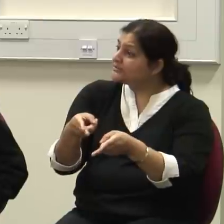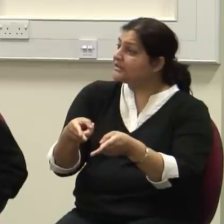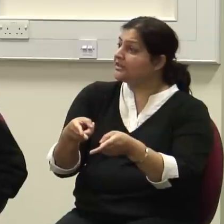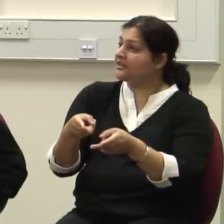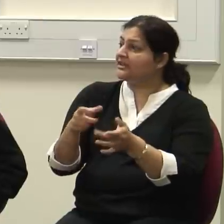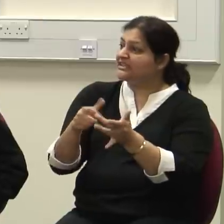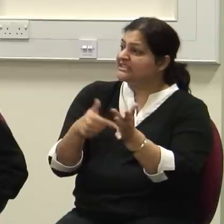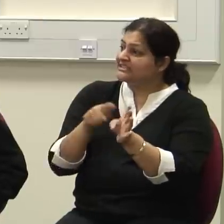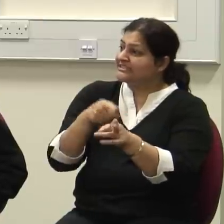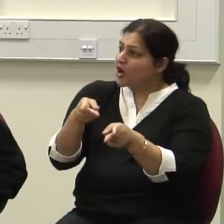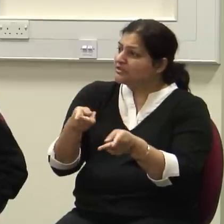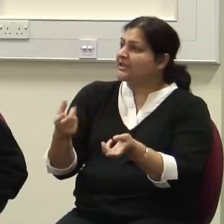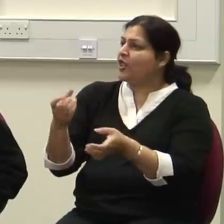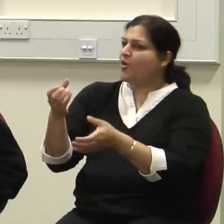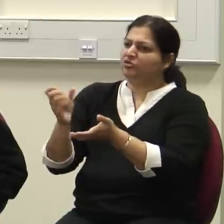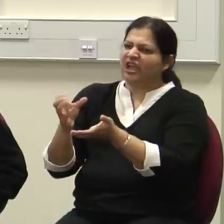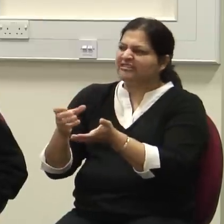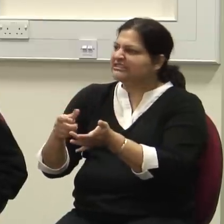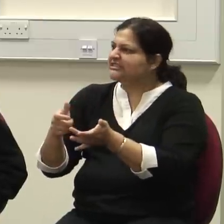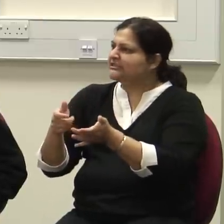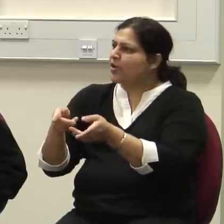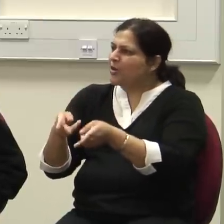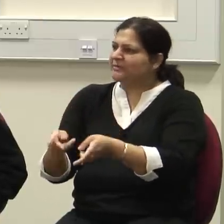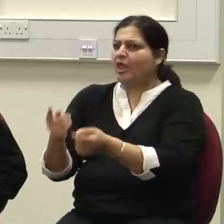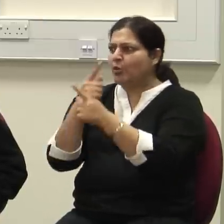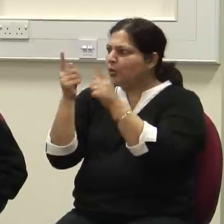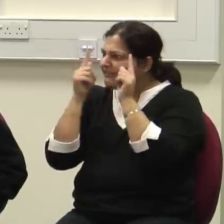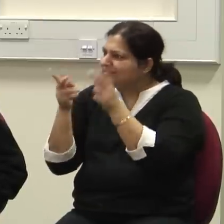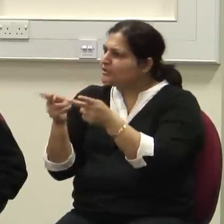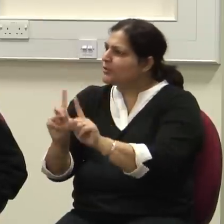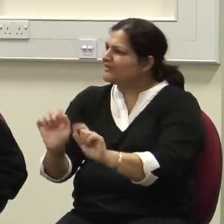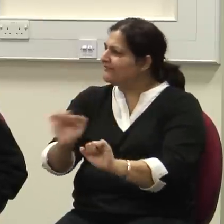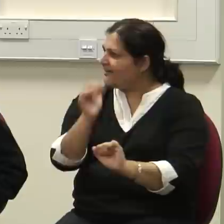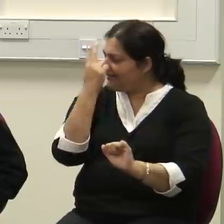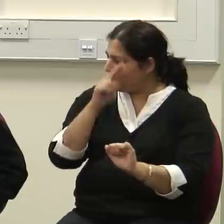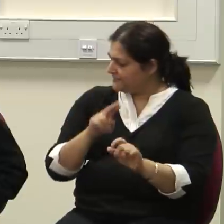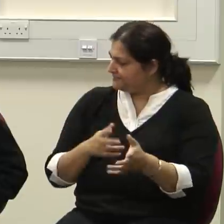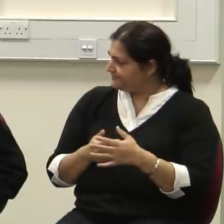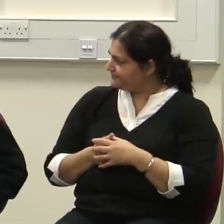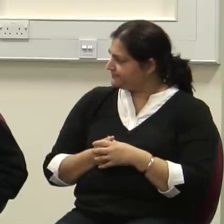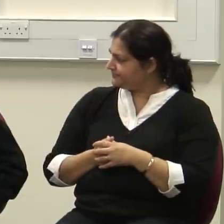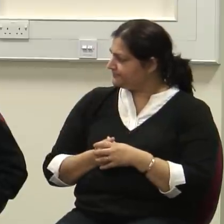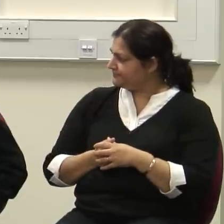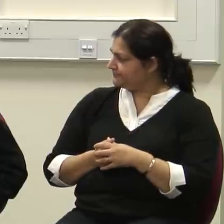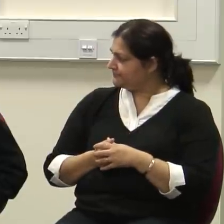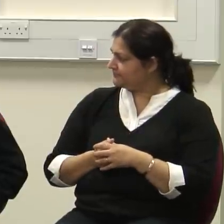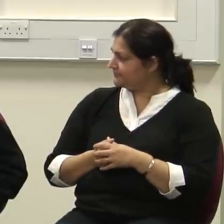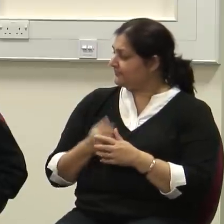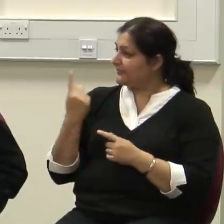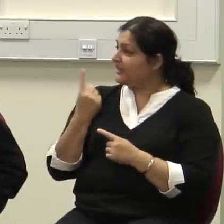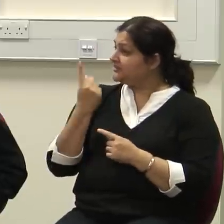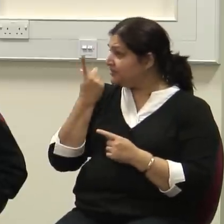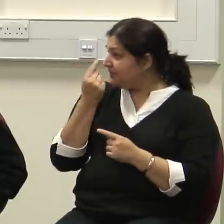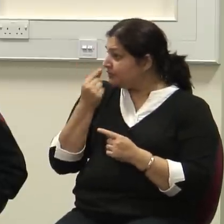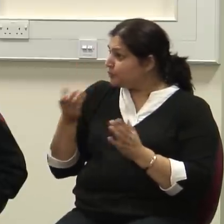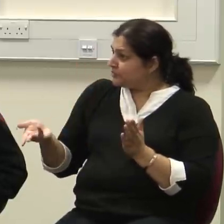whatever that hospital would have been called, and a university hospital, and someone would put her in a car,